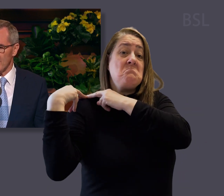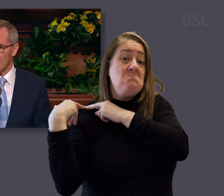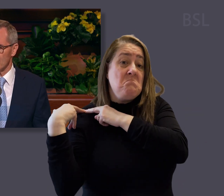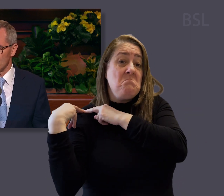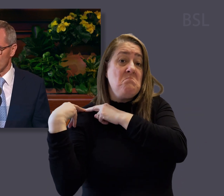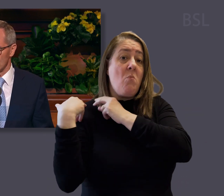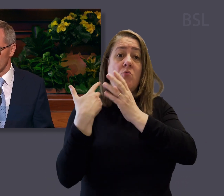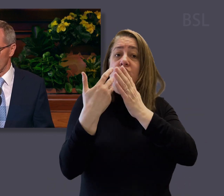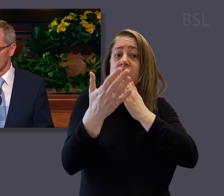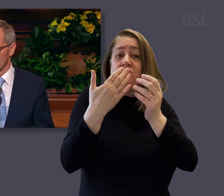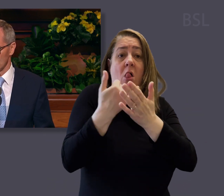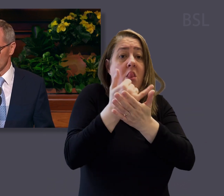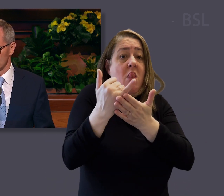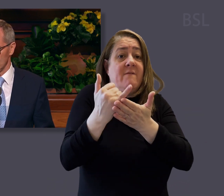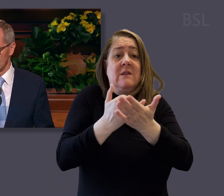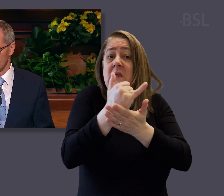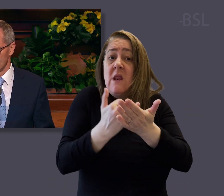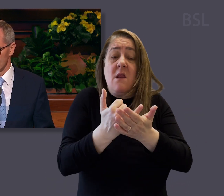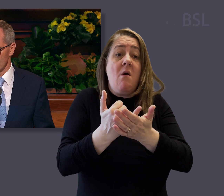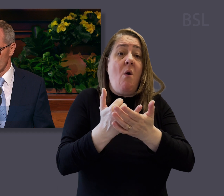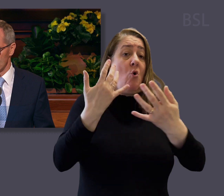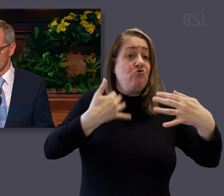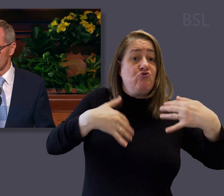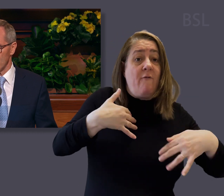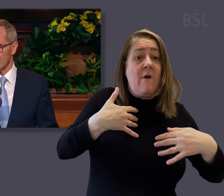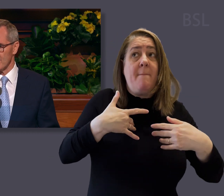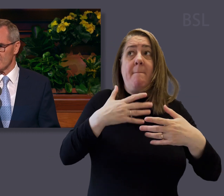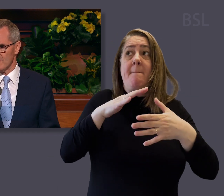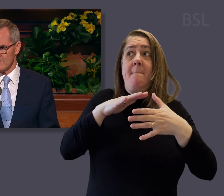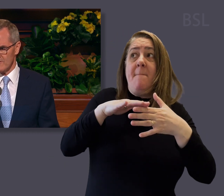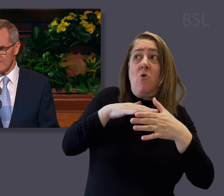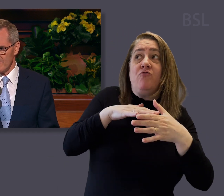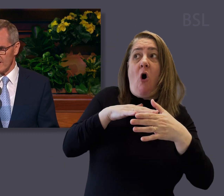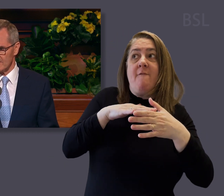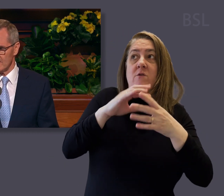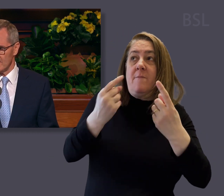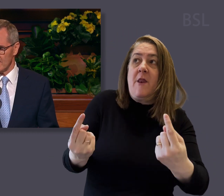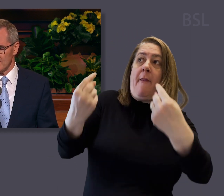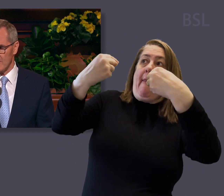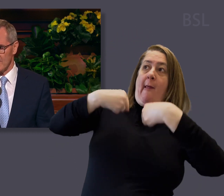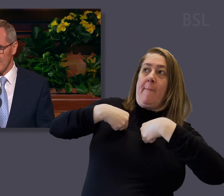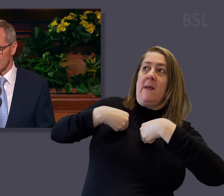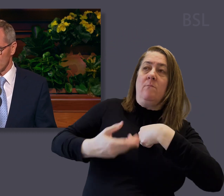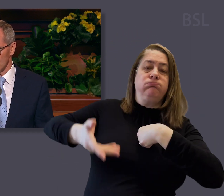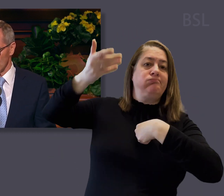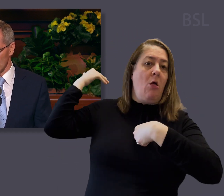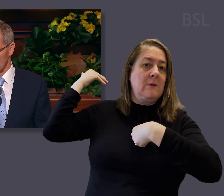carrying the burden of unresolved sin, suffering because of an offense committed against you long ago,